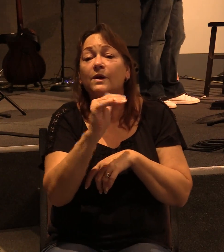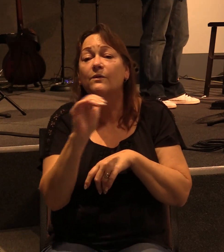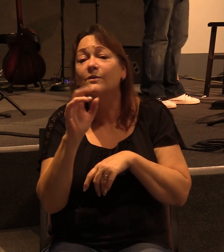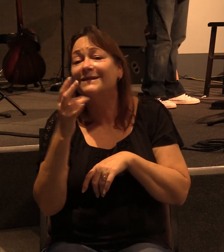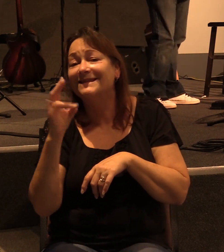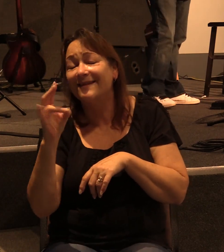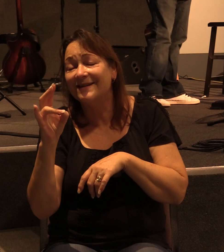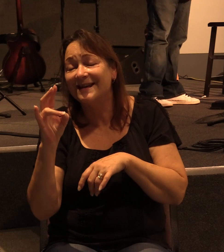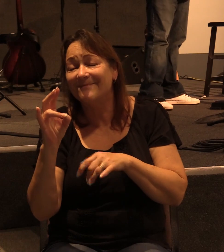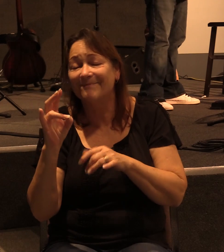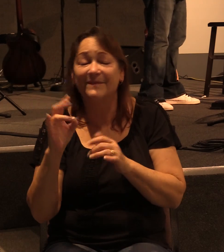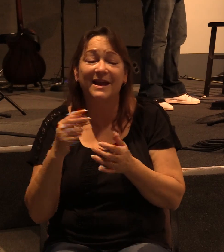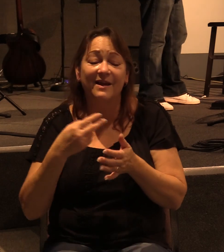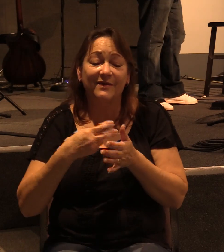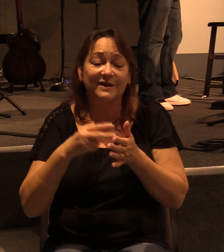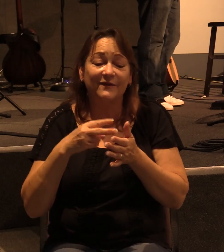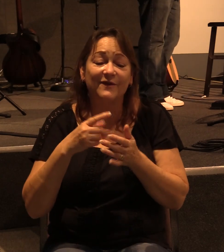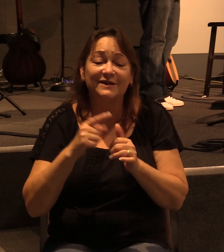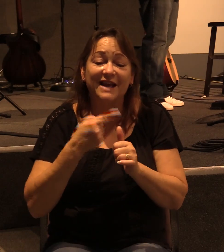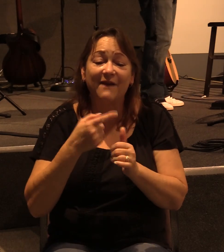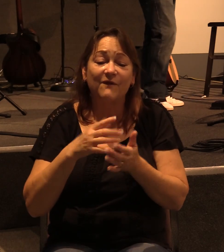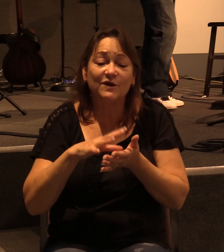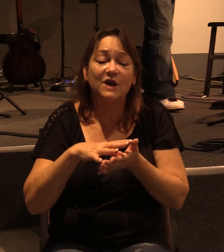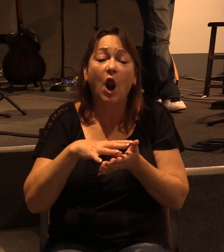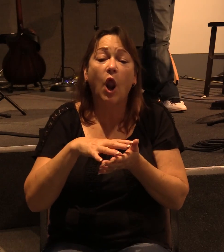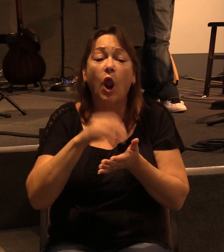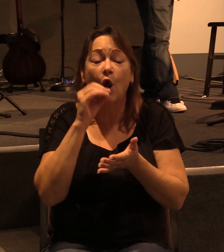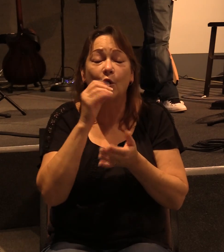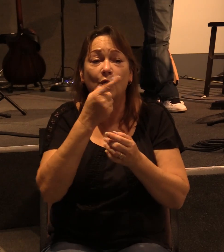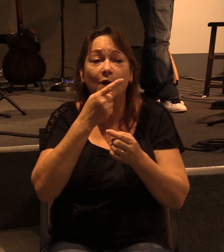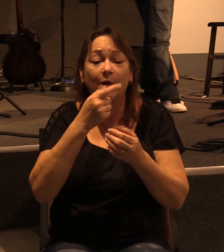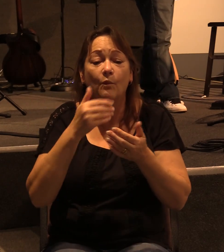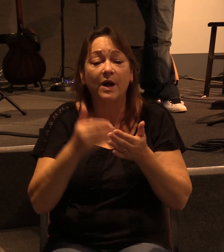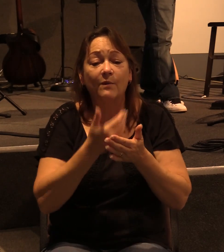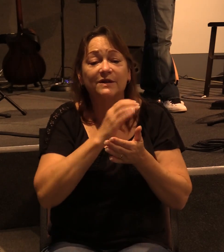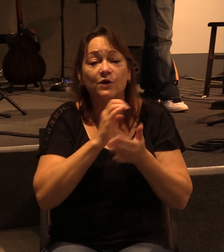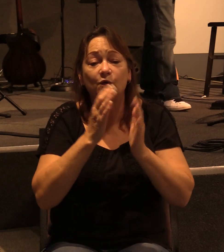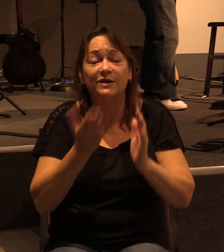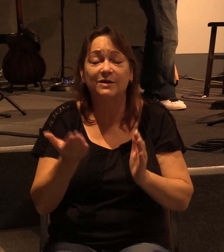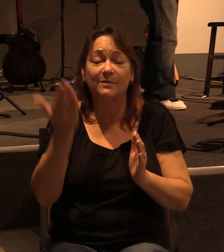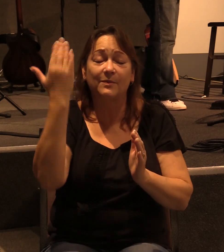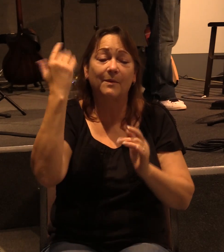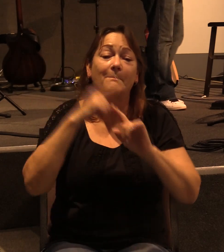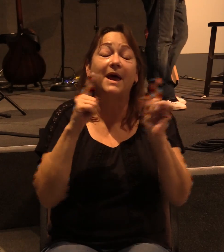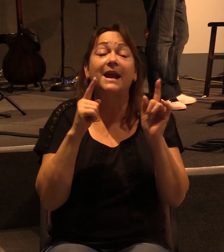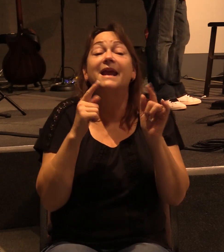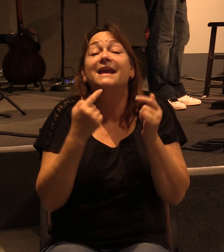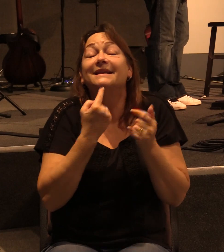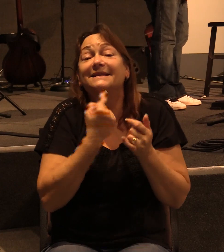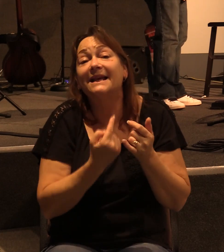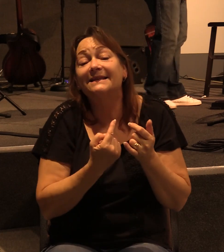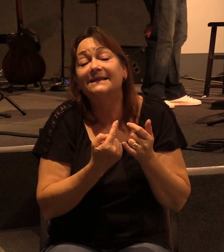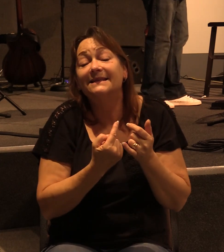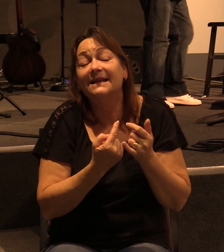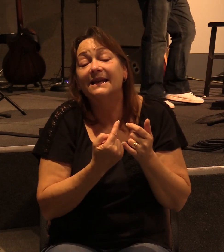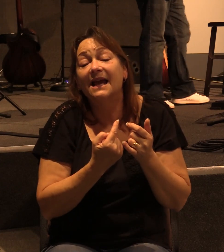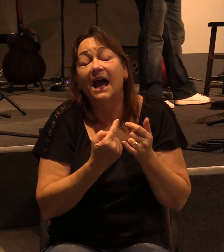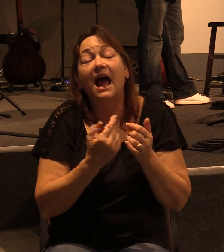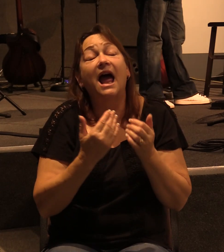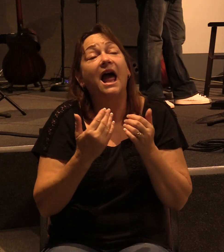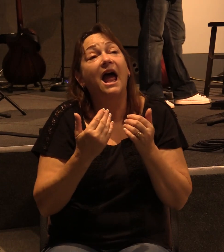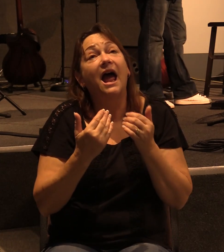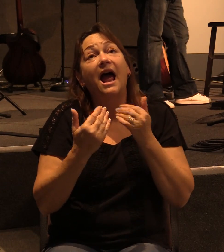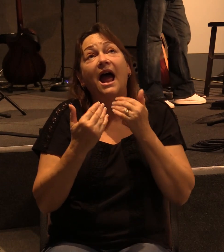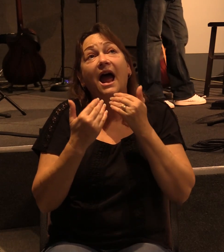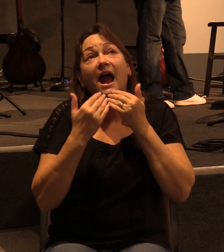that I learned as a brand new Christian. But writing to young Pastor Timothy, Paul says this. He says, And I